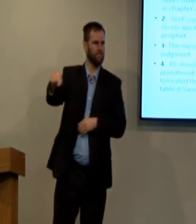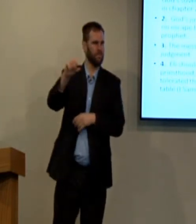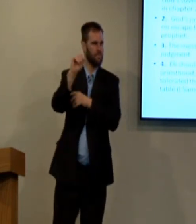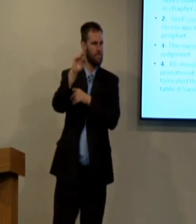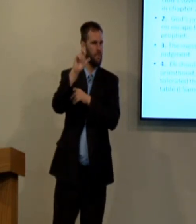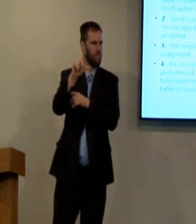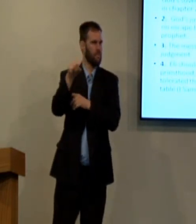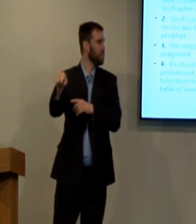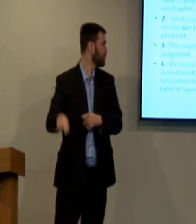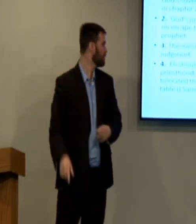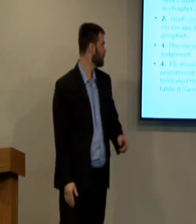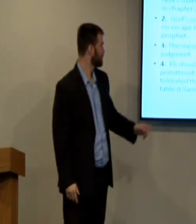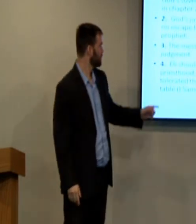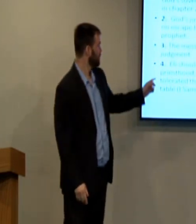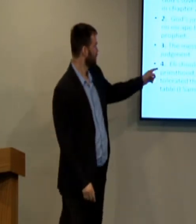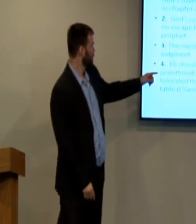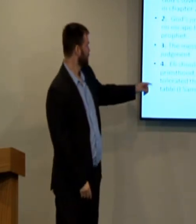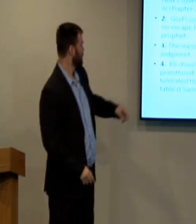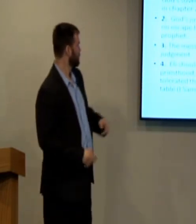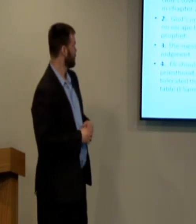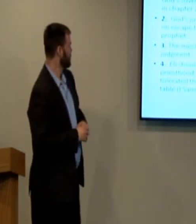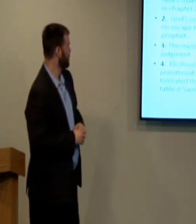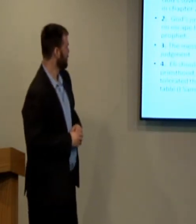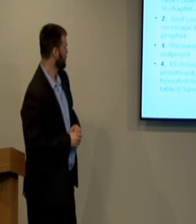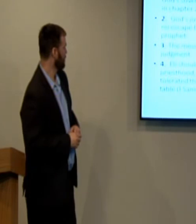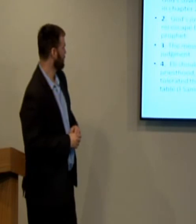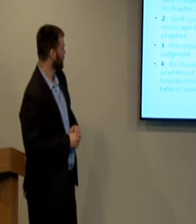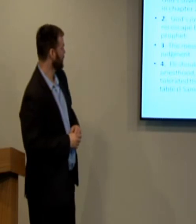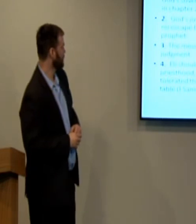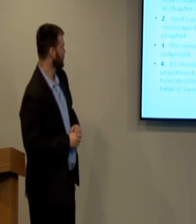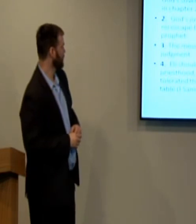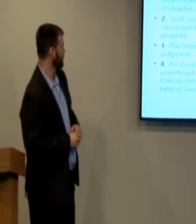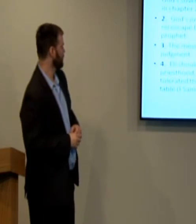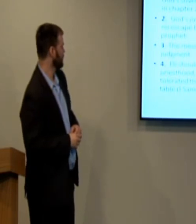And now Eli would no longer be used but Samuel would.